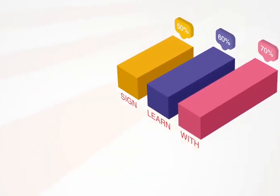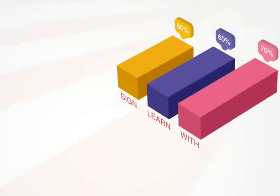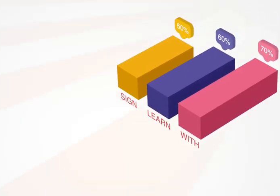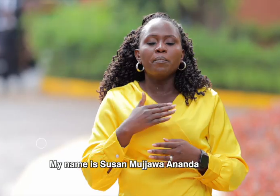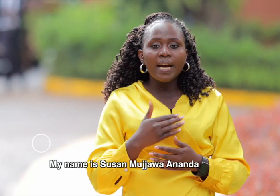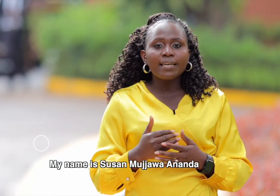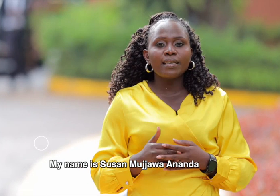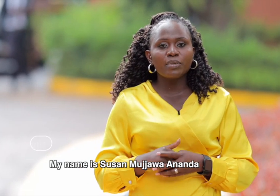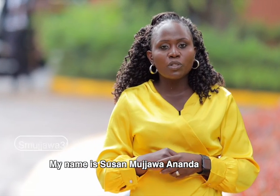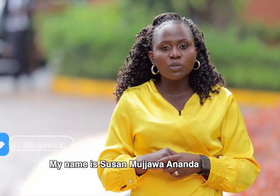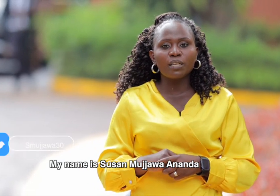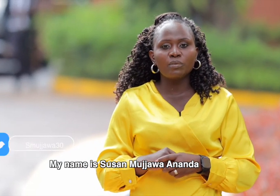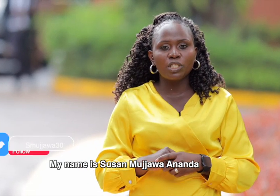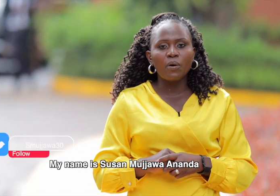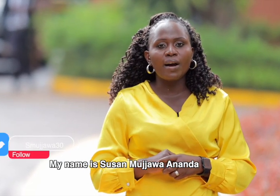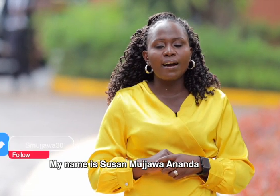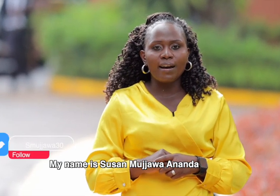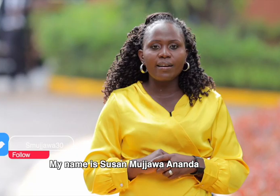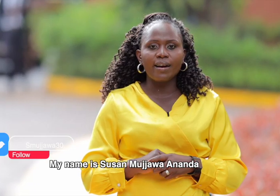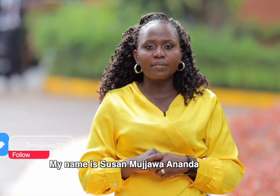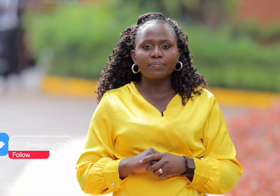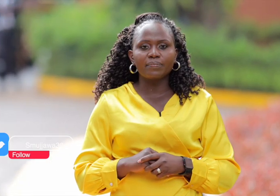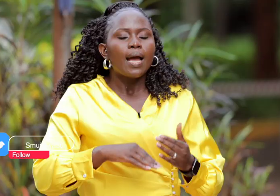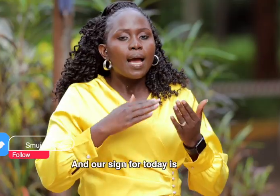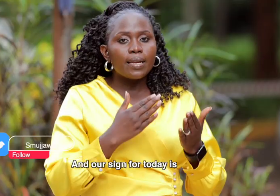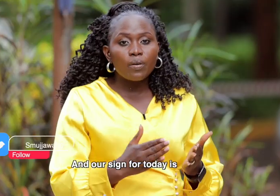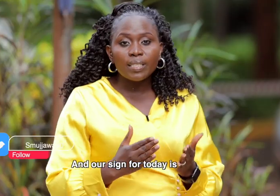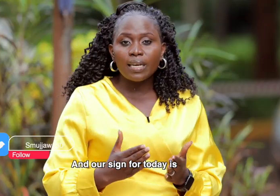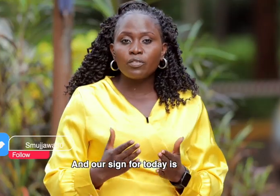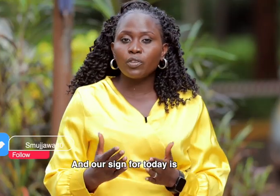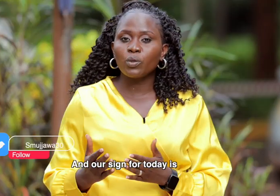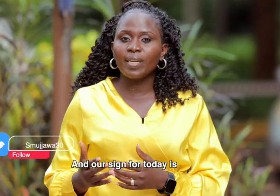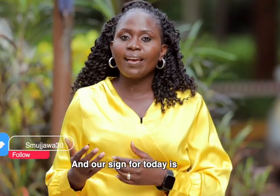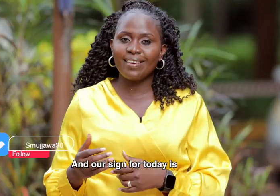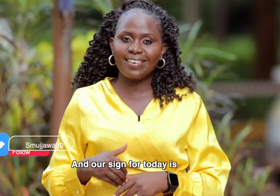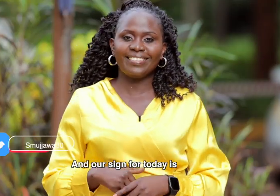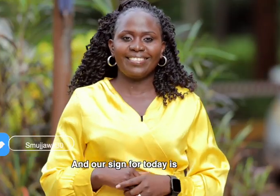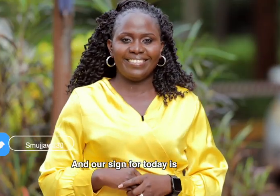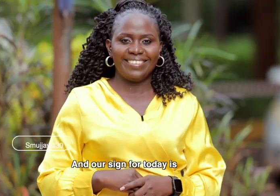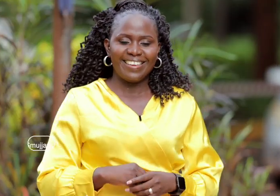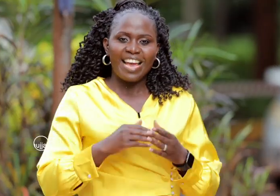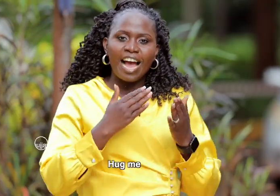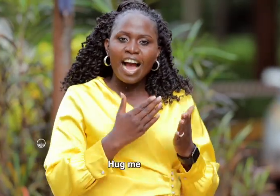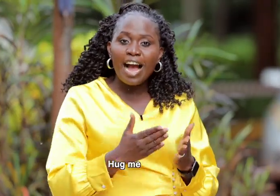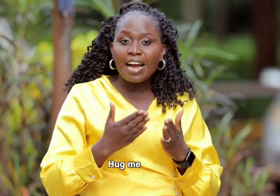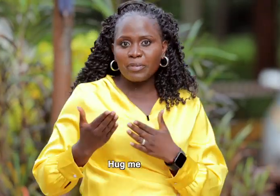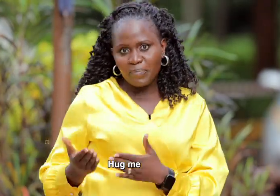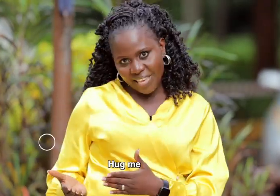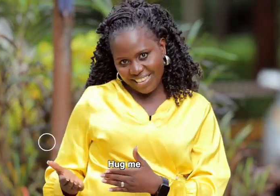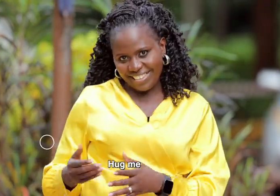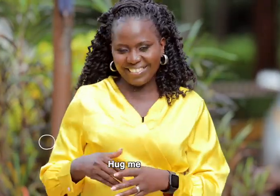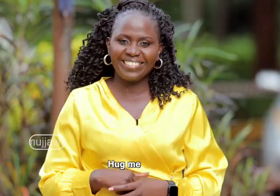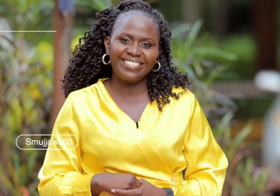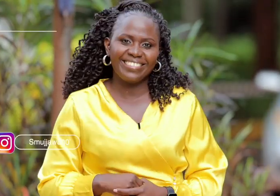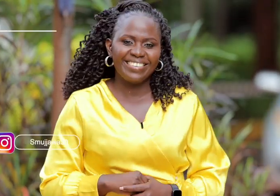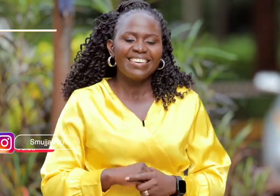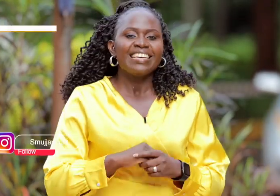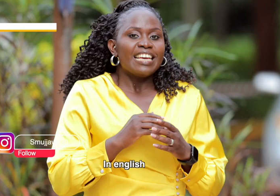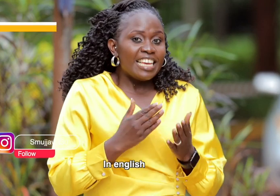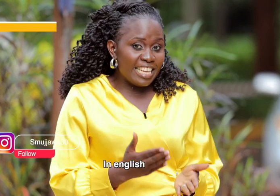My name is Susan Mujawa Ananda And our sign for today is Hug me In